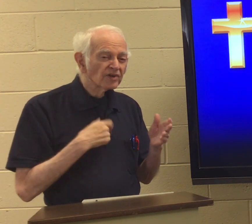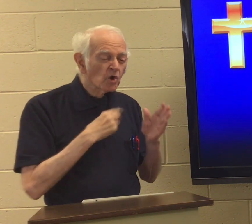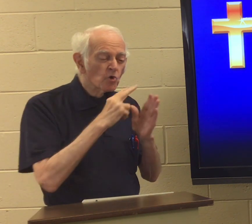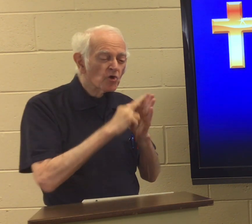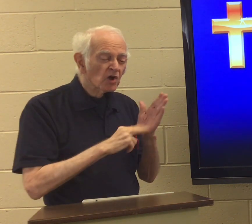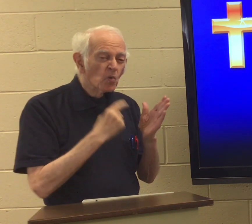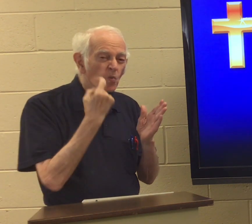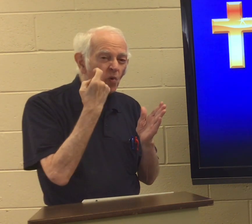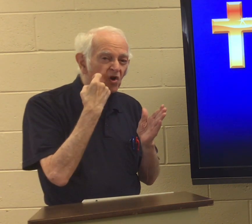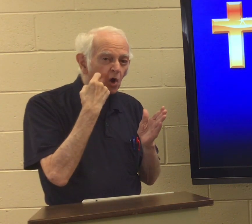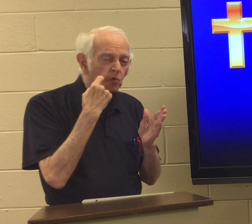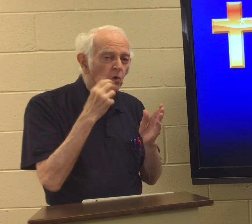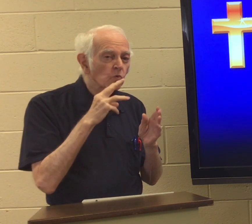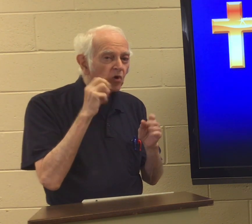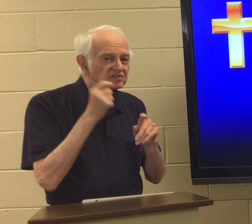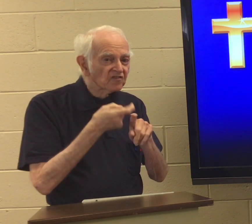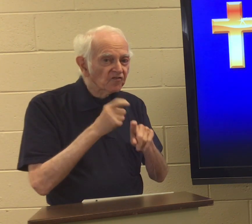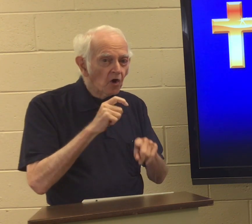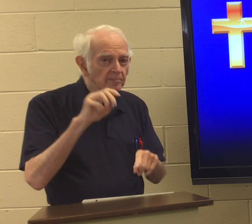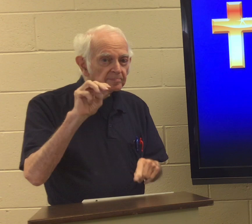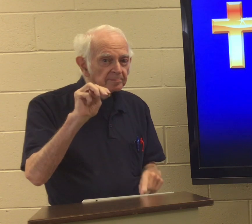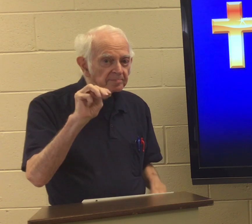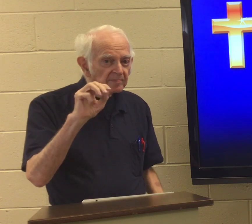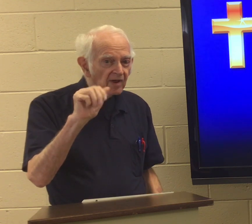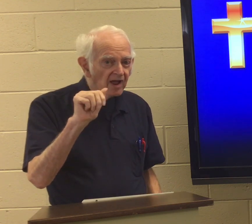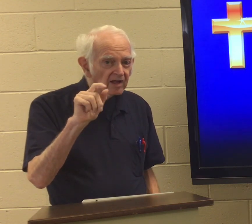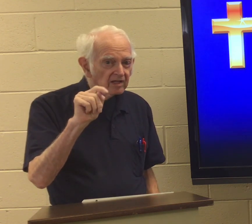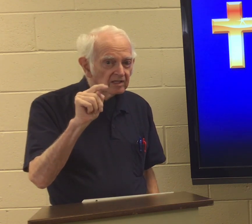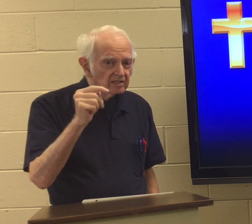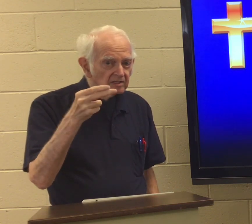What we read or read a while ago was from Matthew.